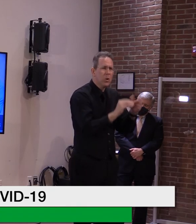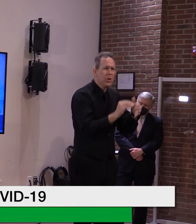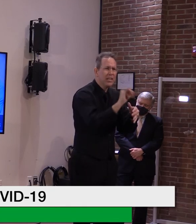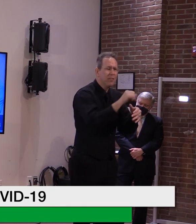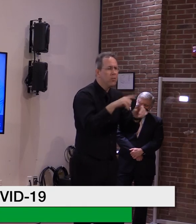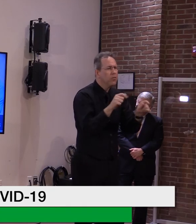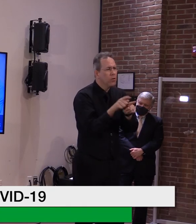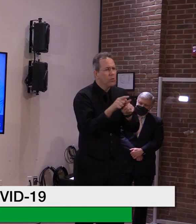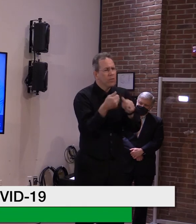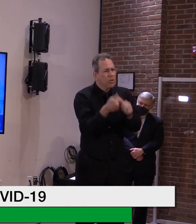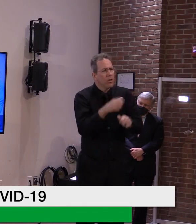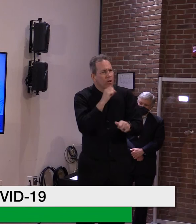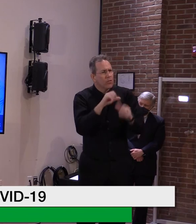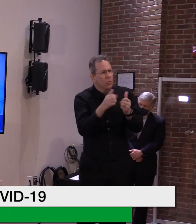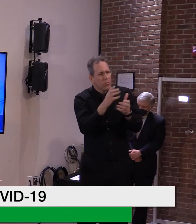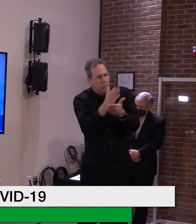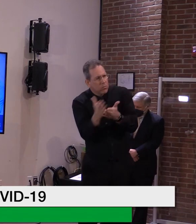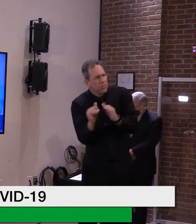Great. Thank you.